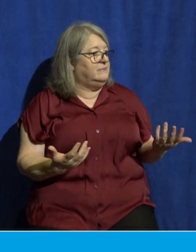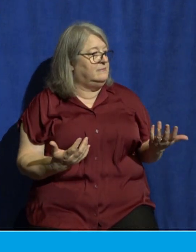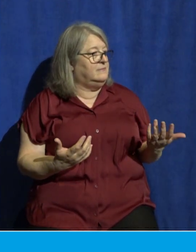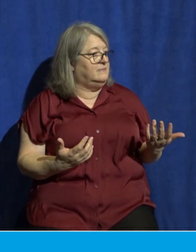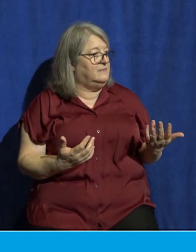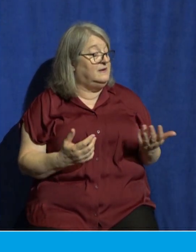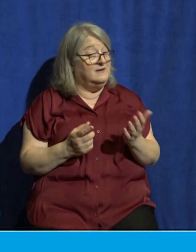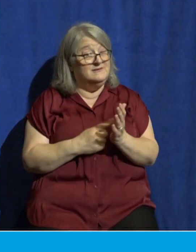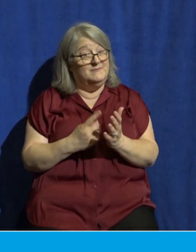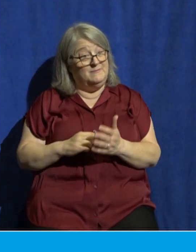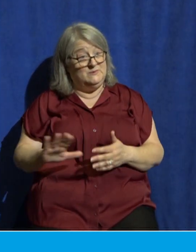that way sometimes.